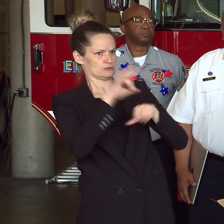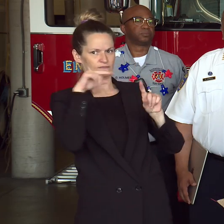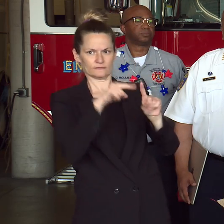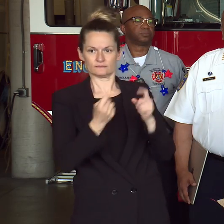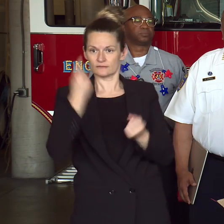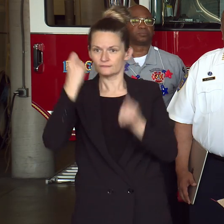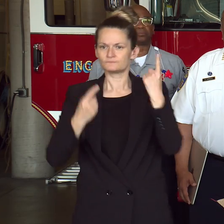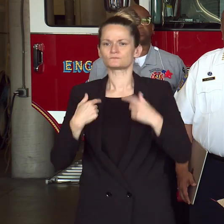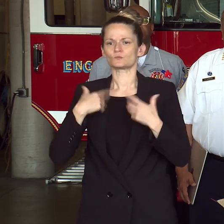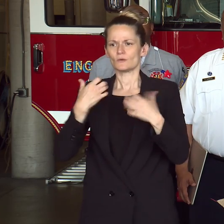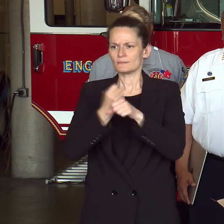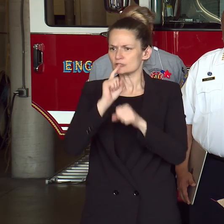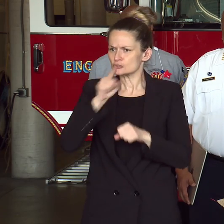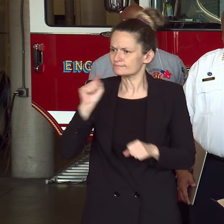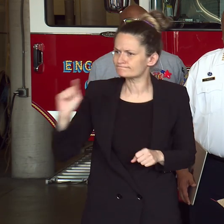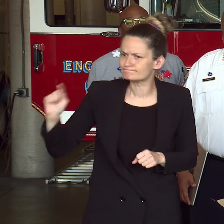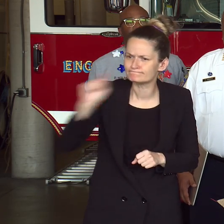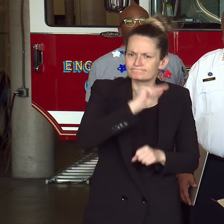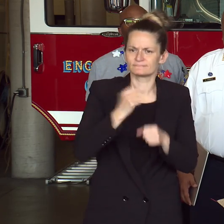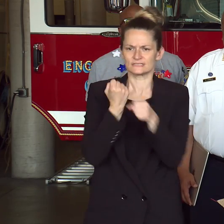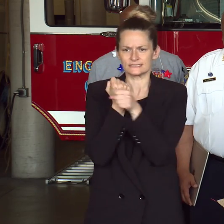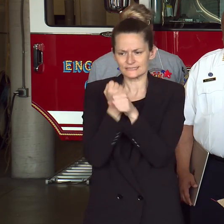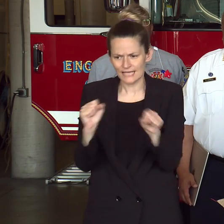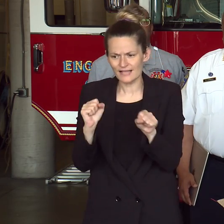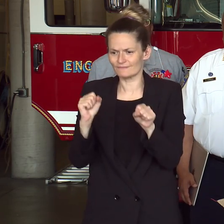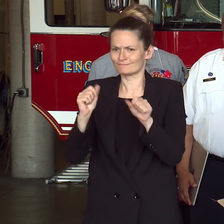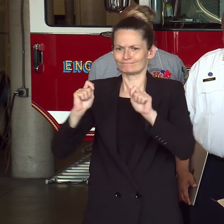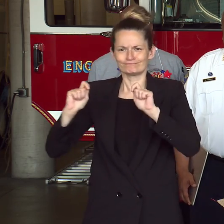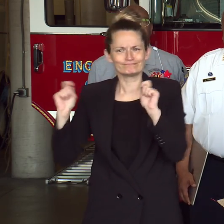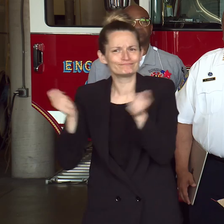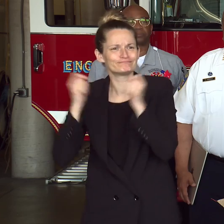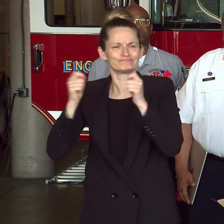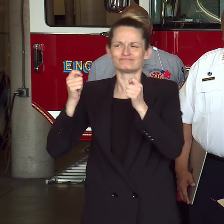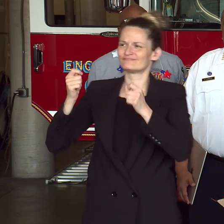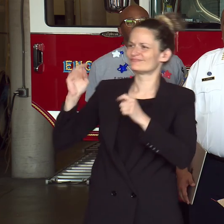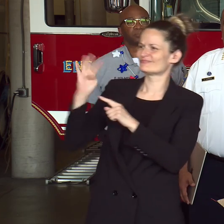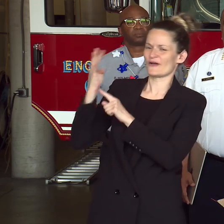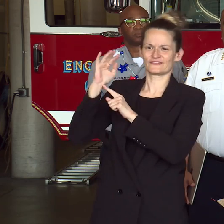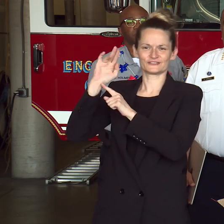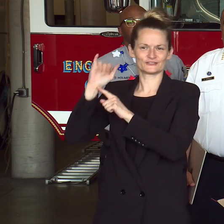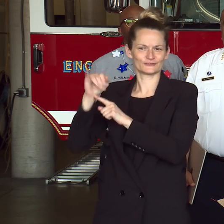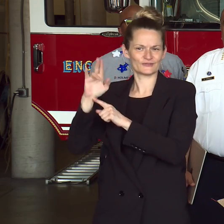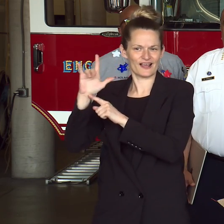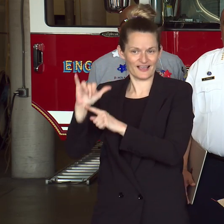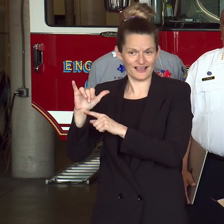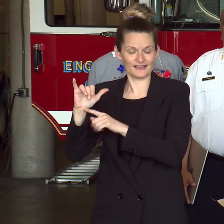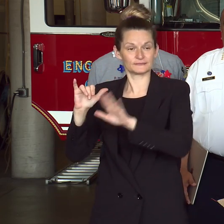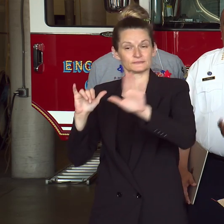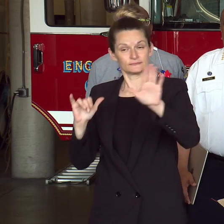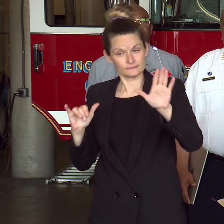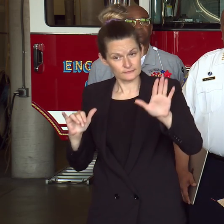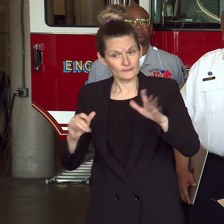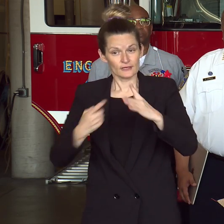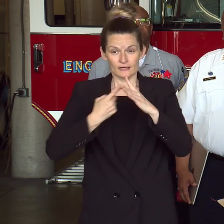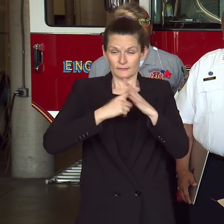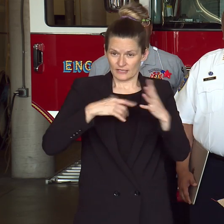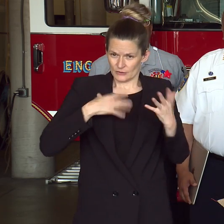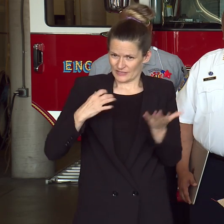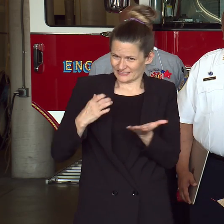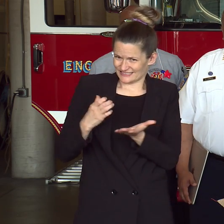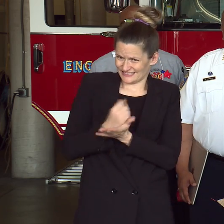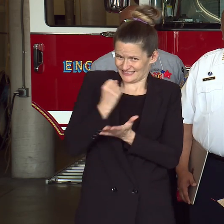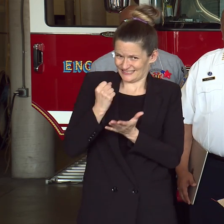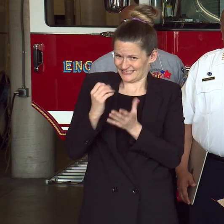everyone is safe as we celebrate the 4th of July. And as we continue to begin, I also want to say that we're going to have two. We